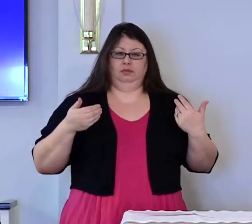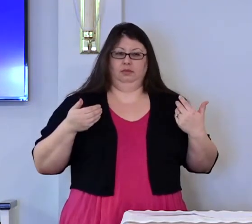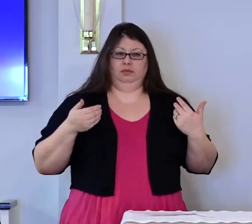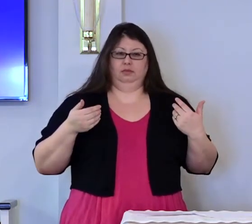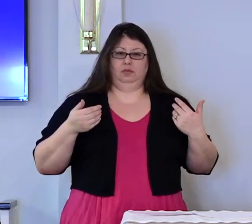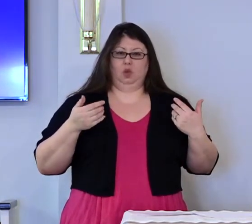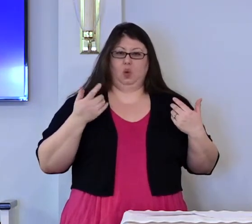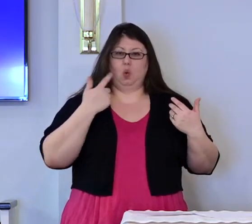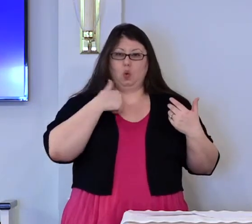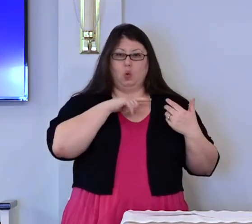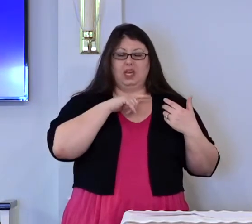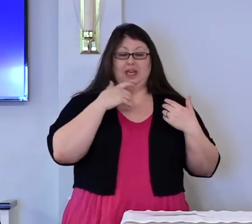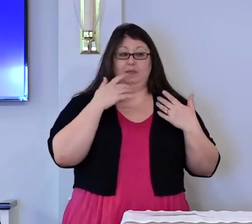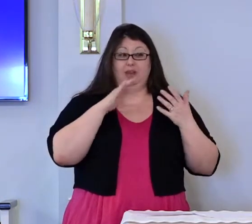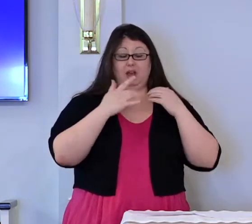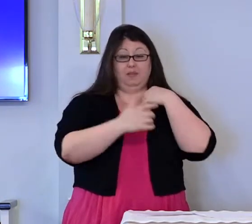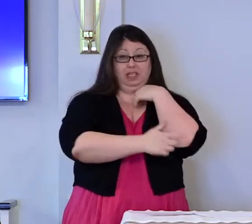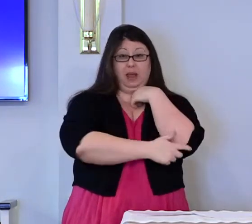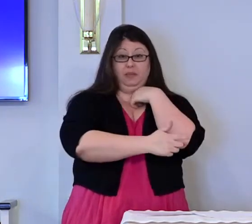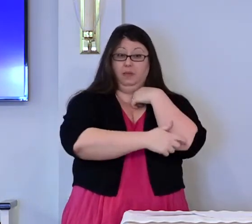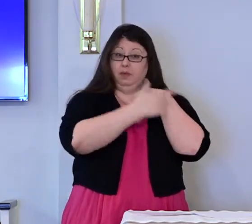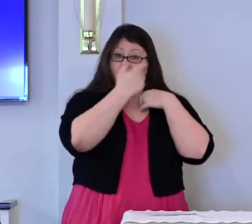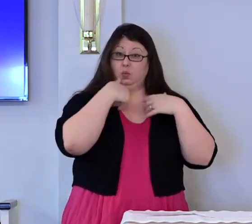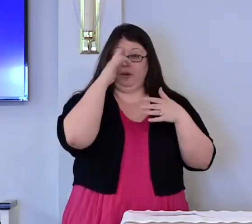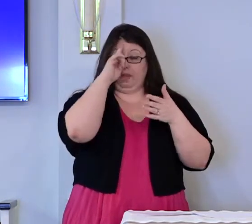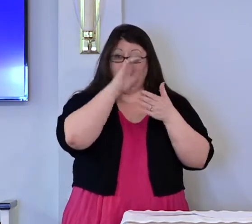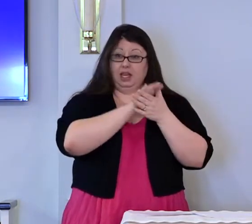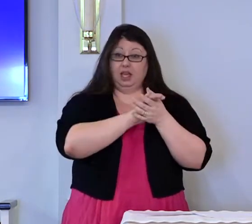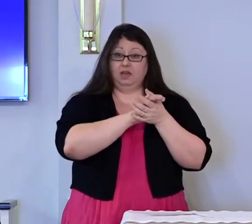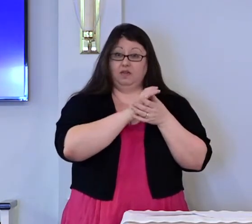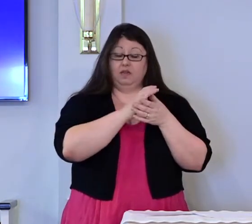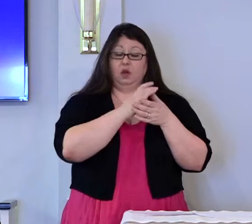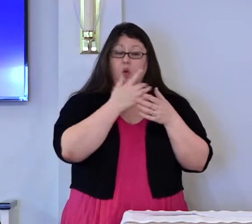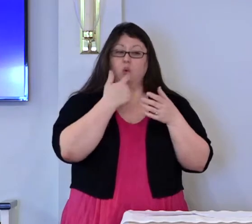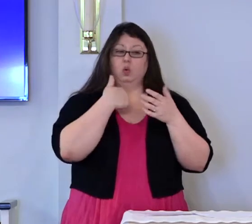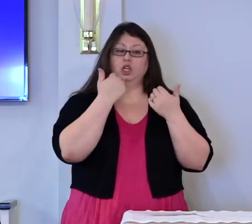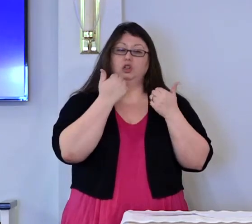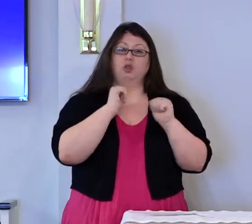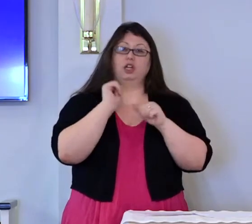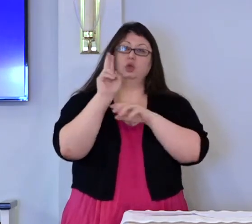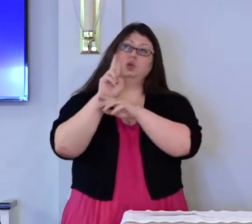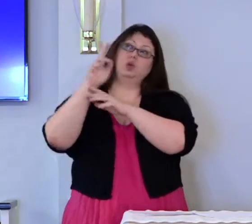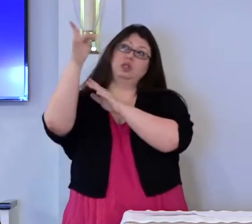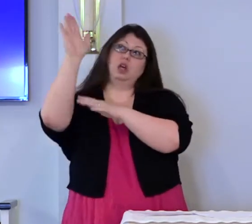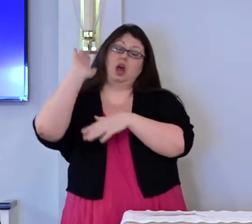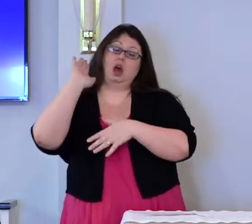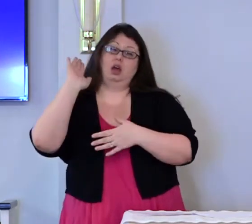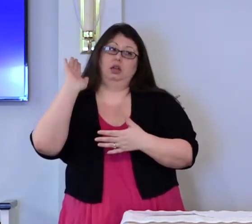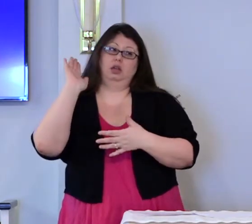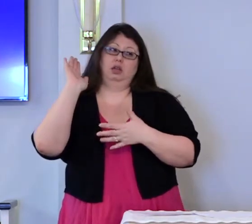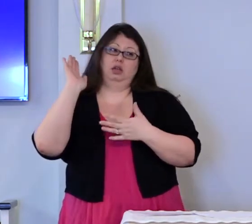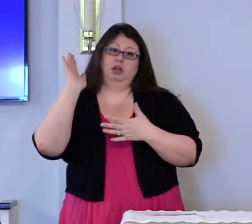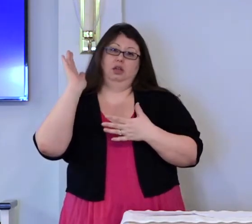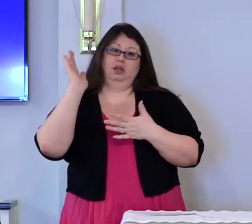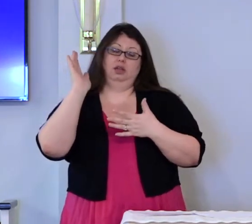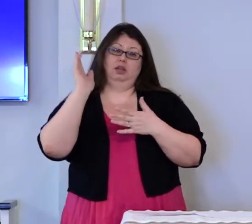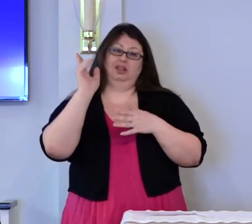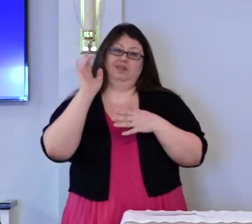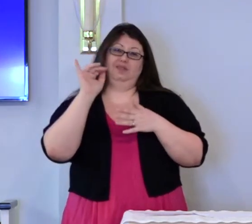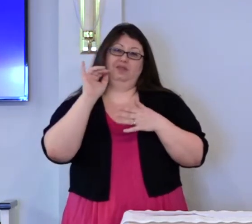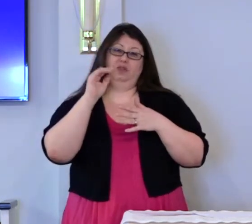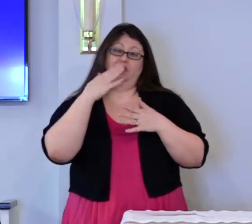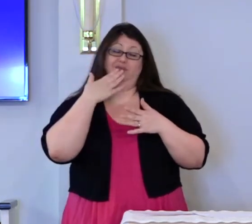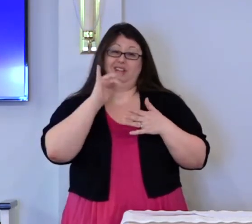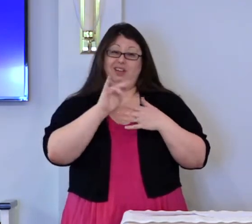and we are tempted as believers to try to use God for those purposes.